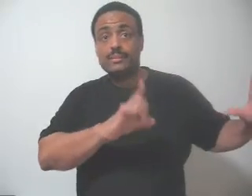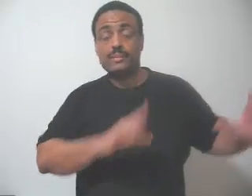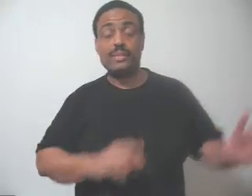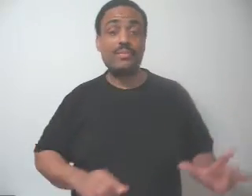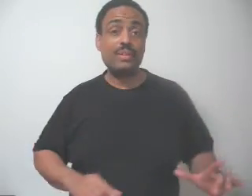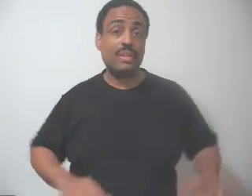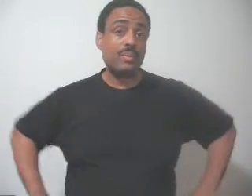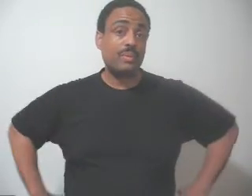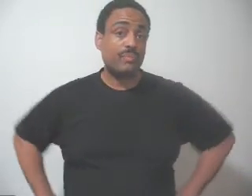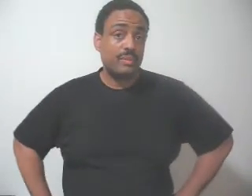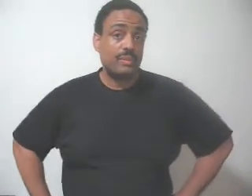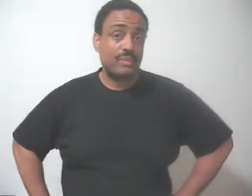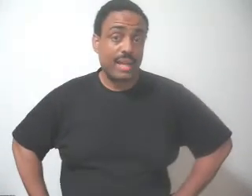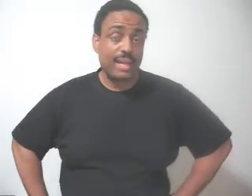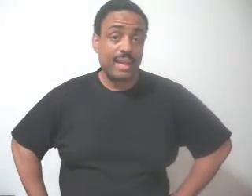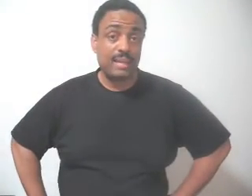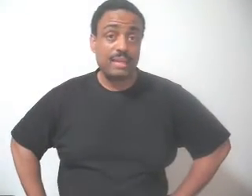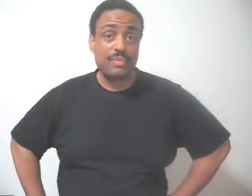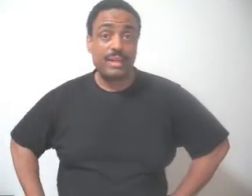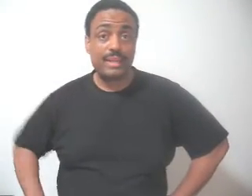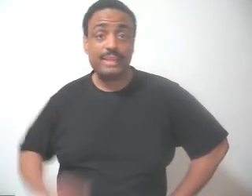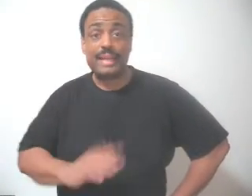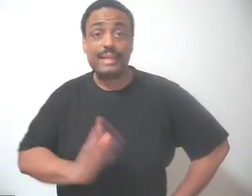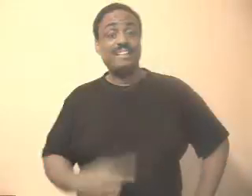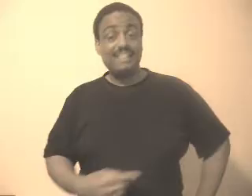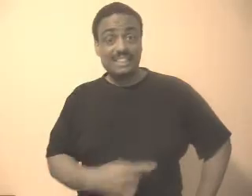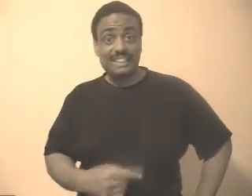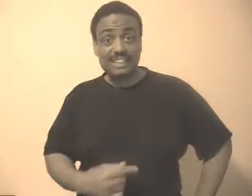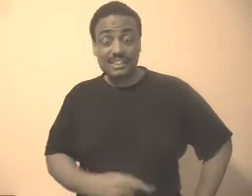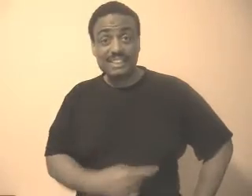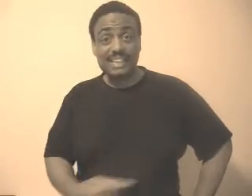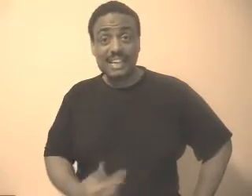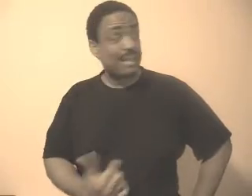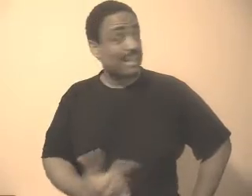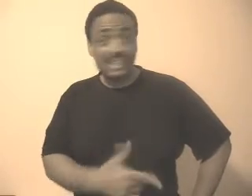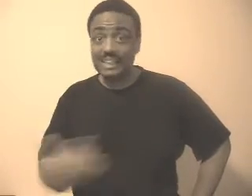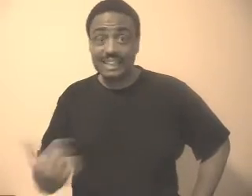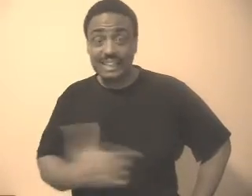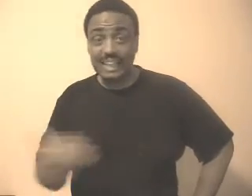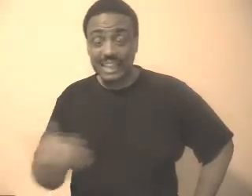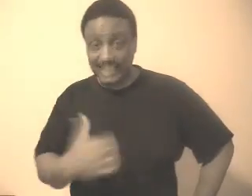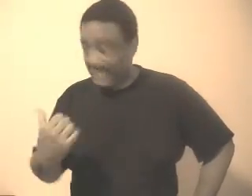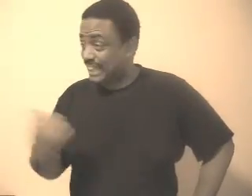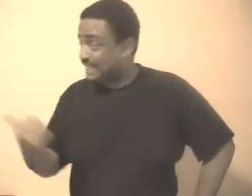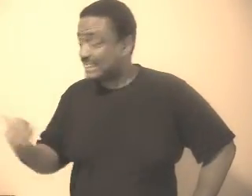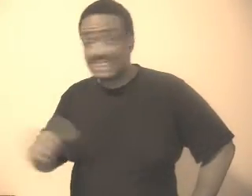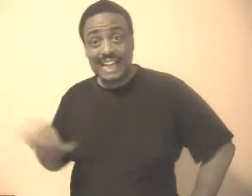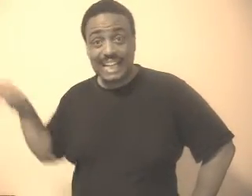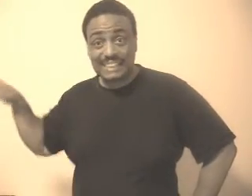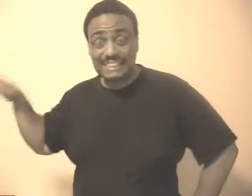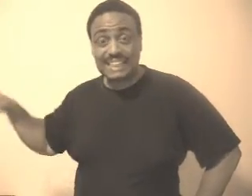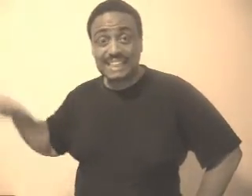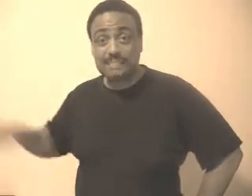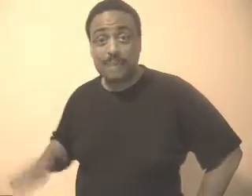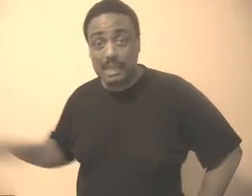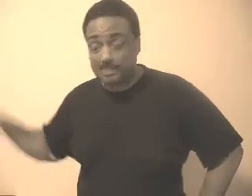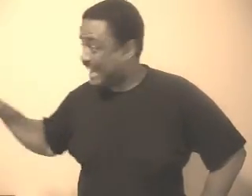you along with crackhead Leroy he's like did you see that name it's a sign it says bumpy